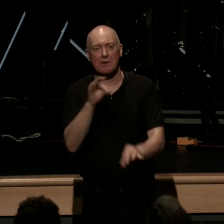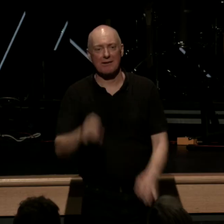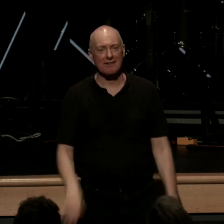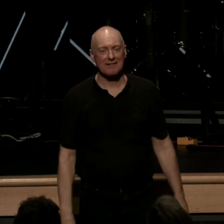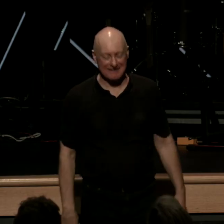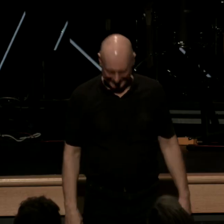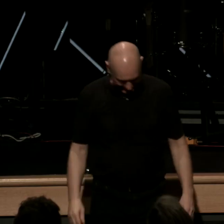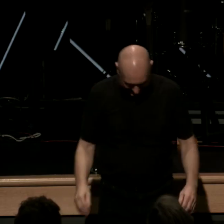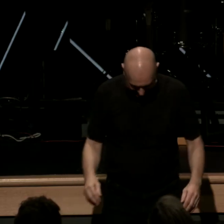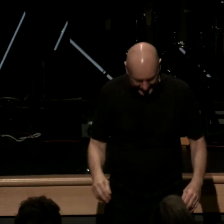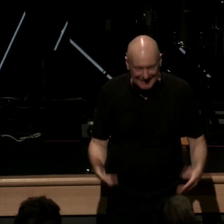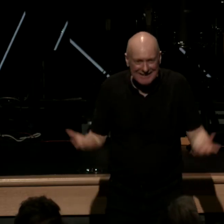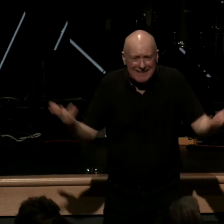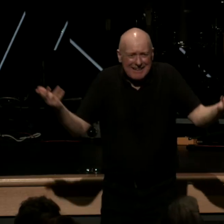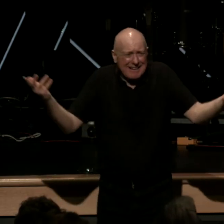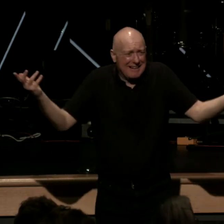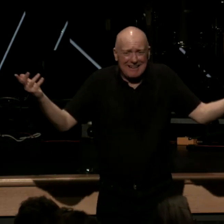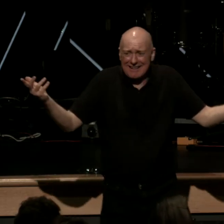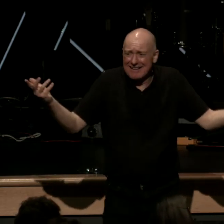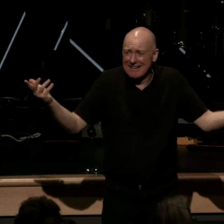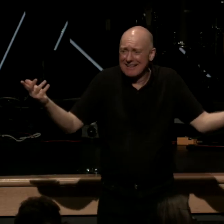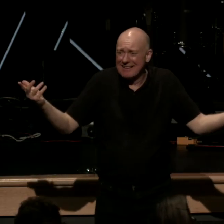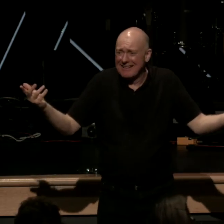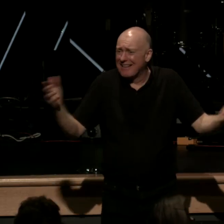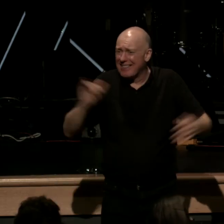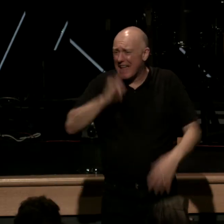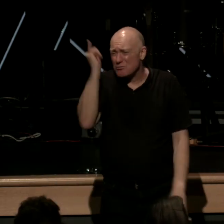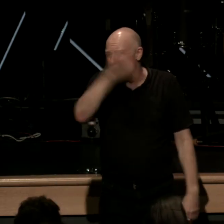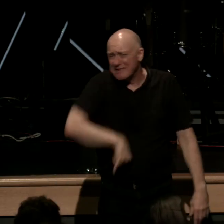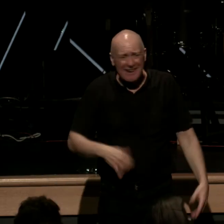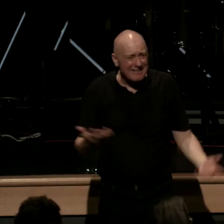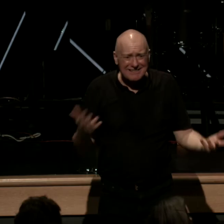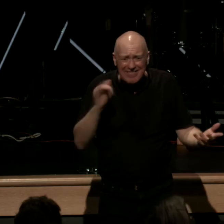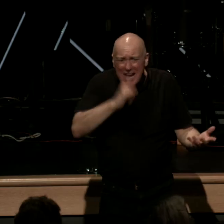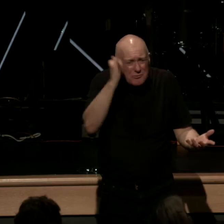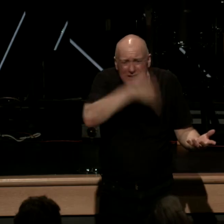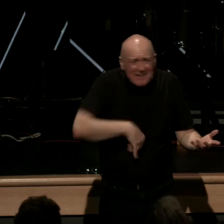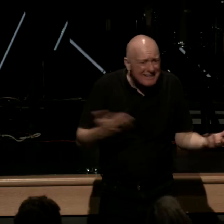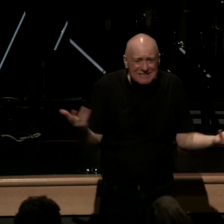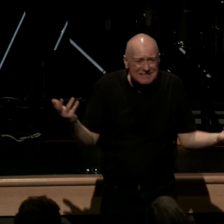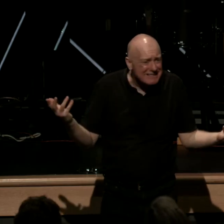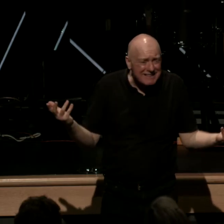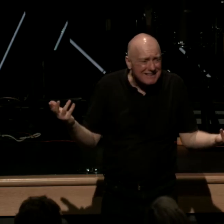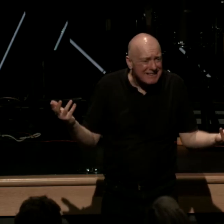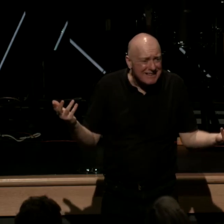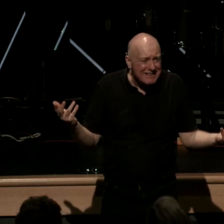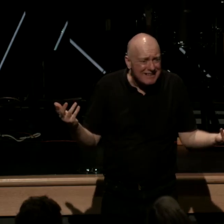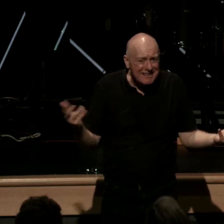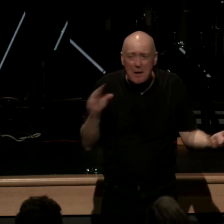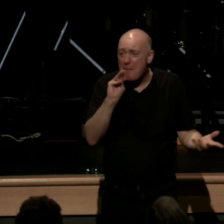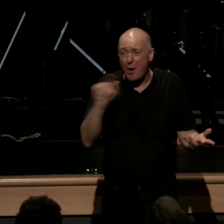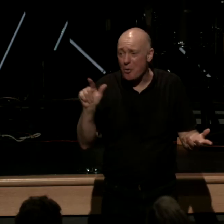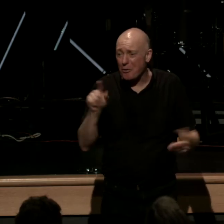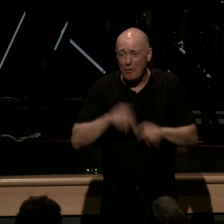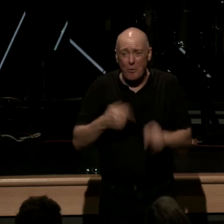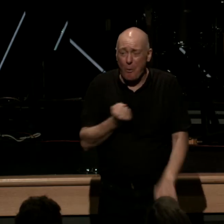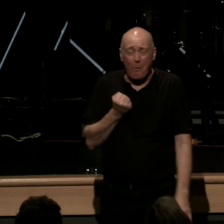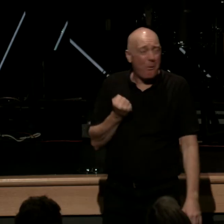like this is how ridiculous it had become that Luther could not contain himself again dripping